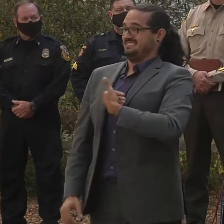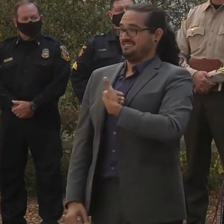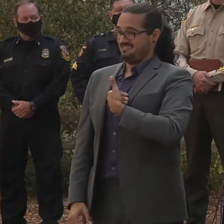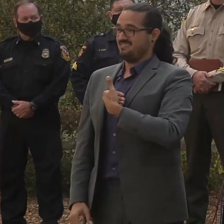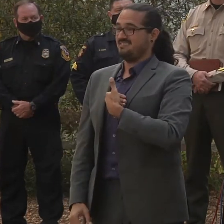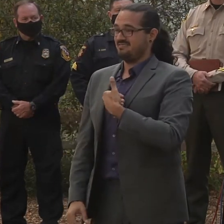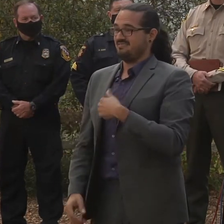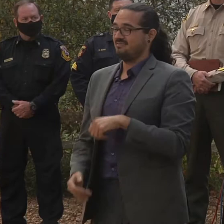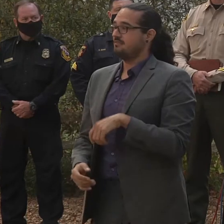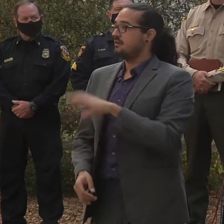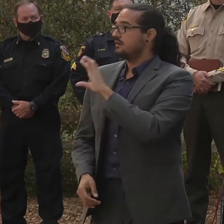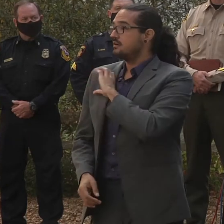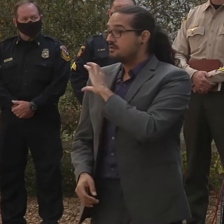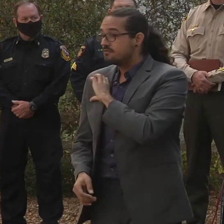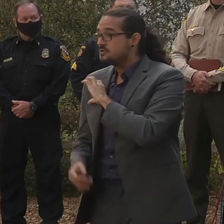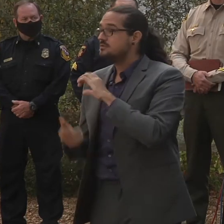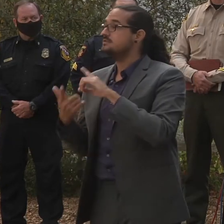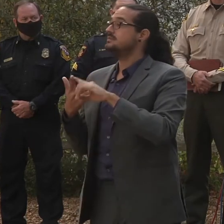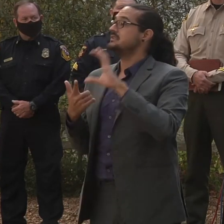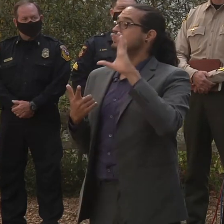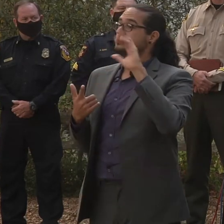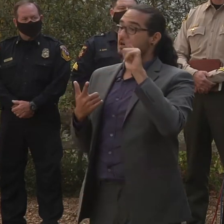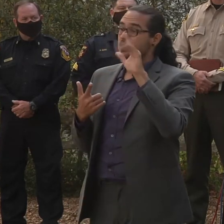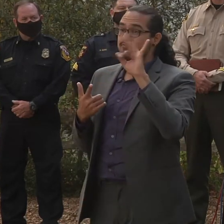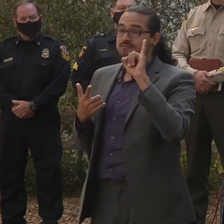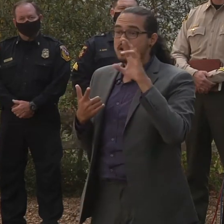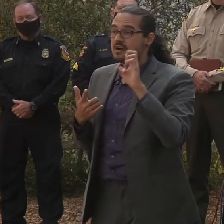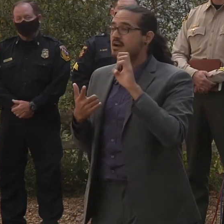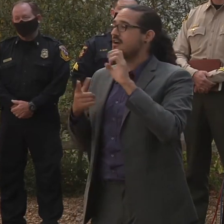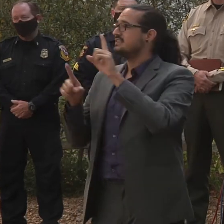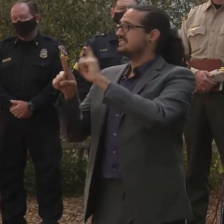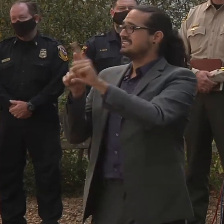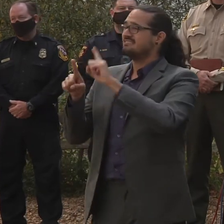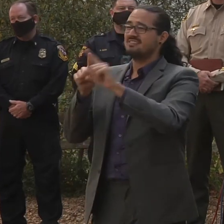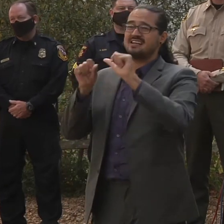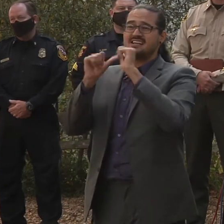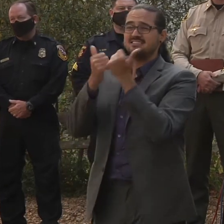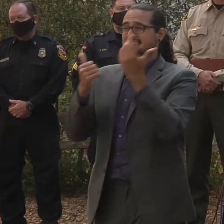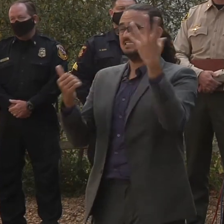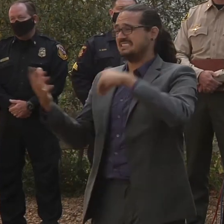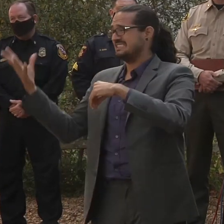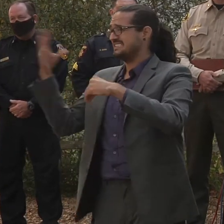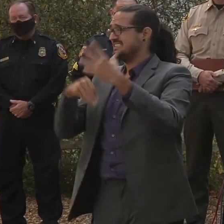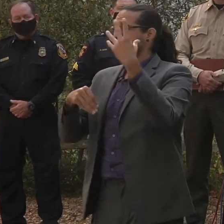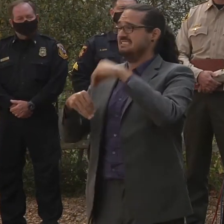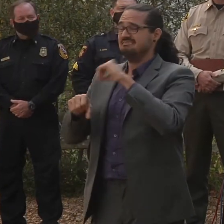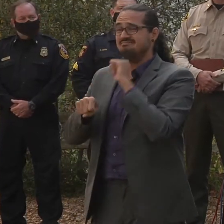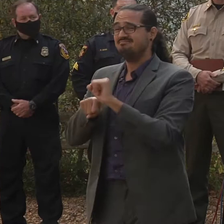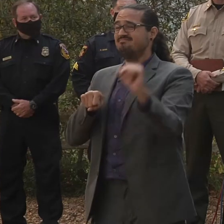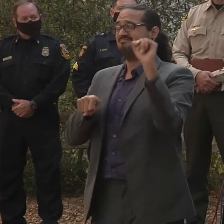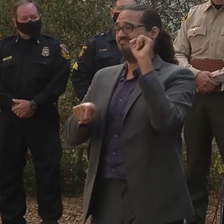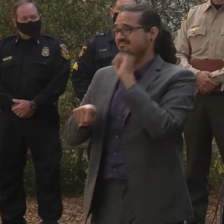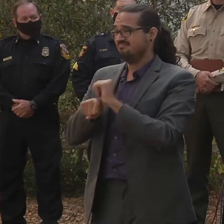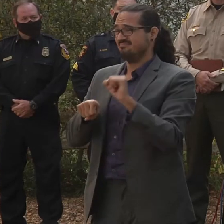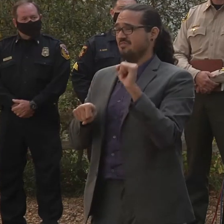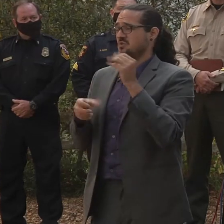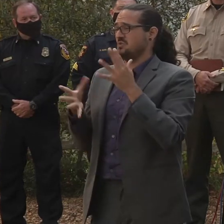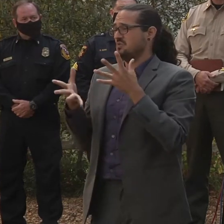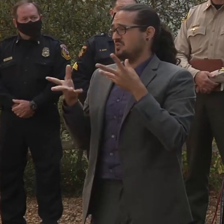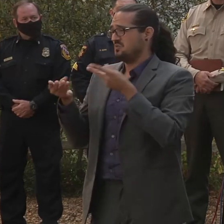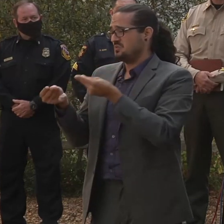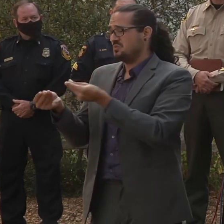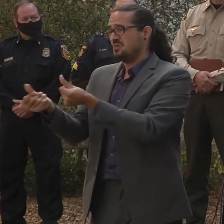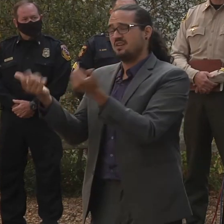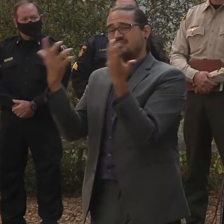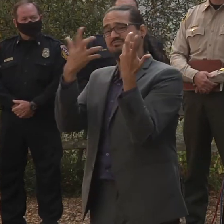agencies in the county coming together and working seamlessly, I would say this